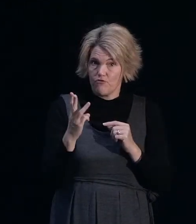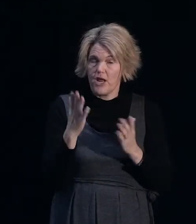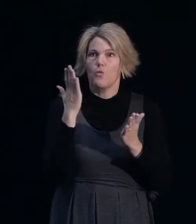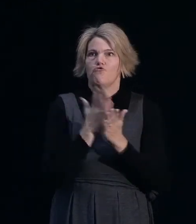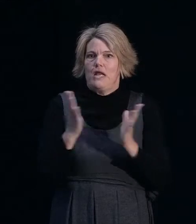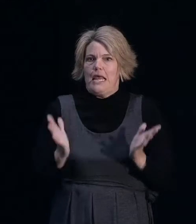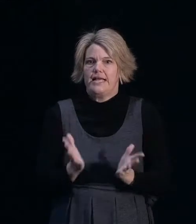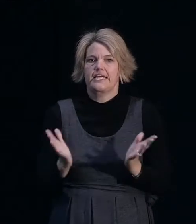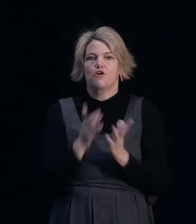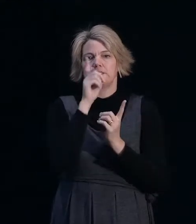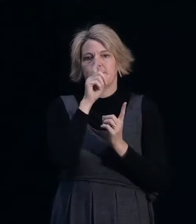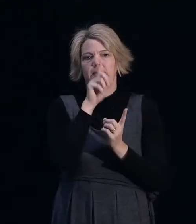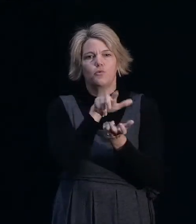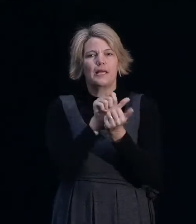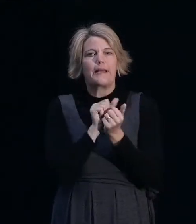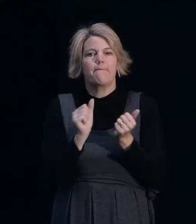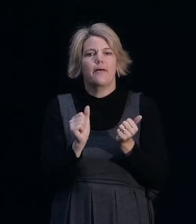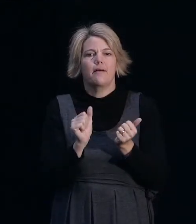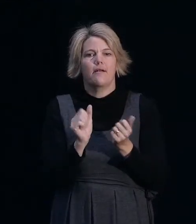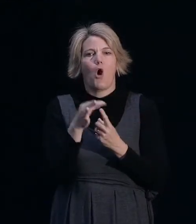to keep it light with the cladding systems.